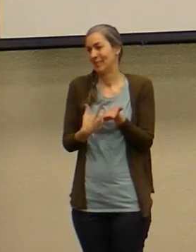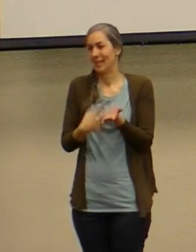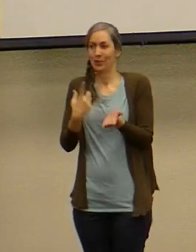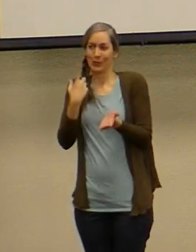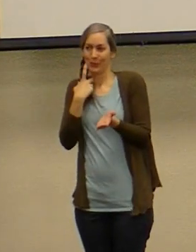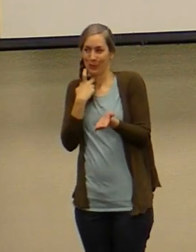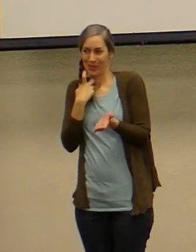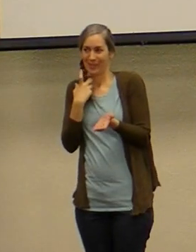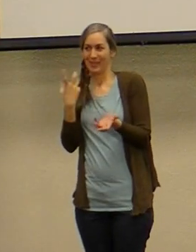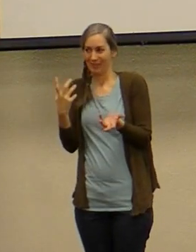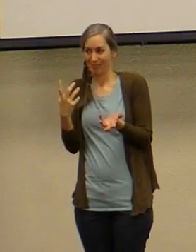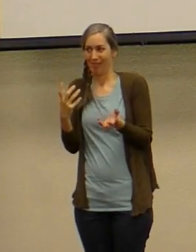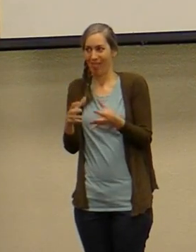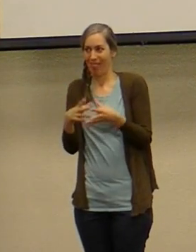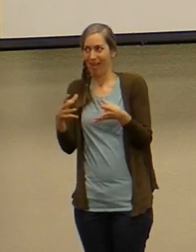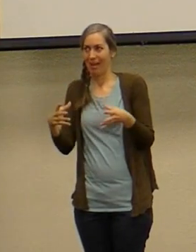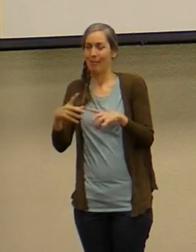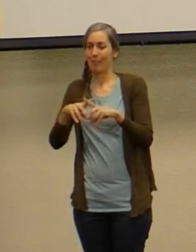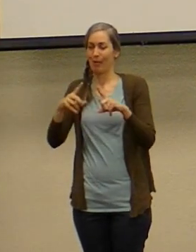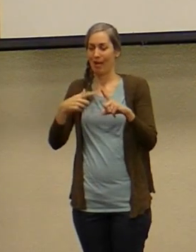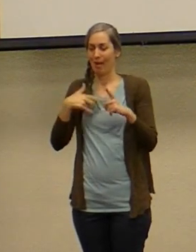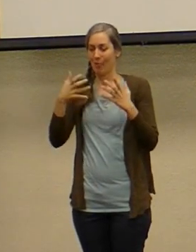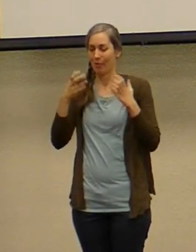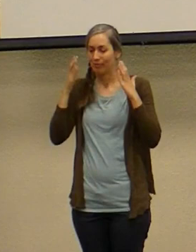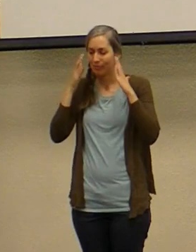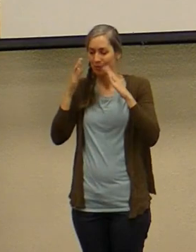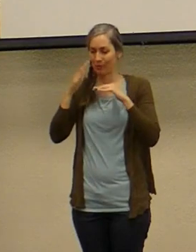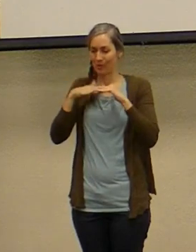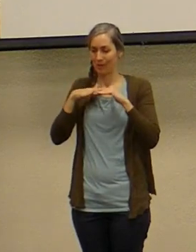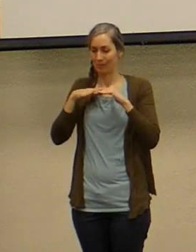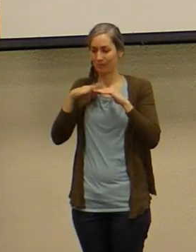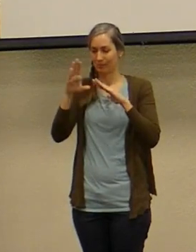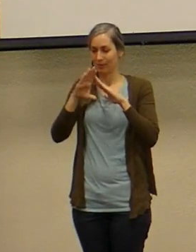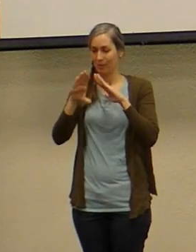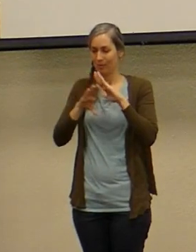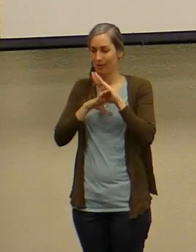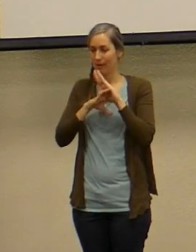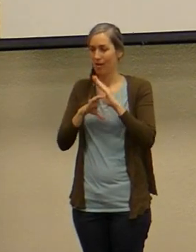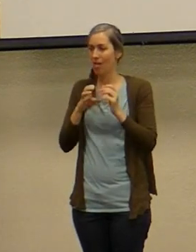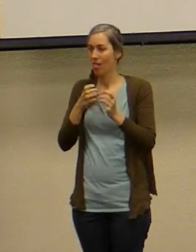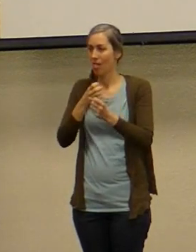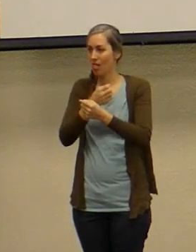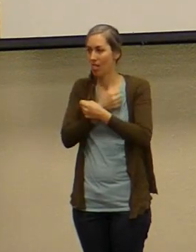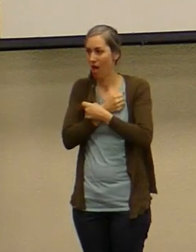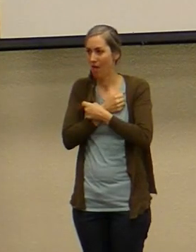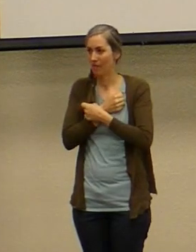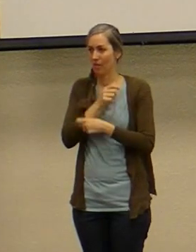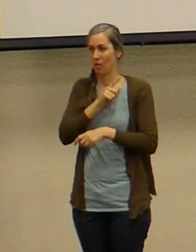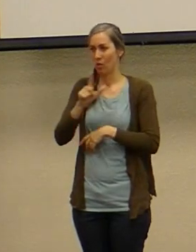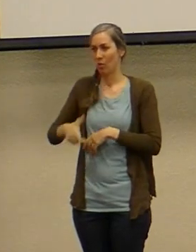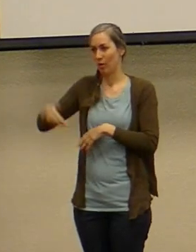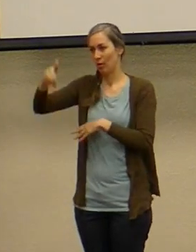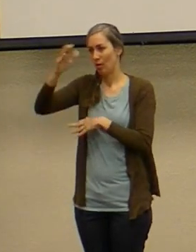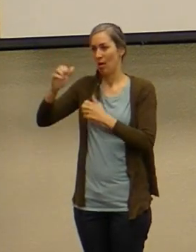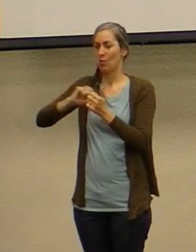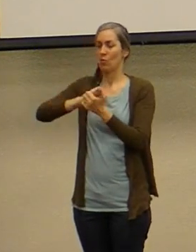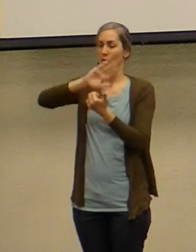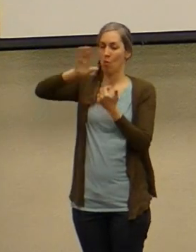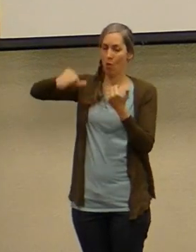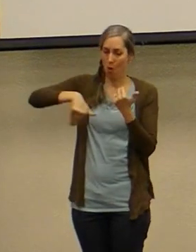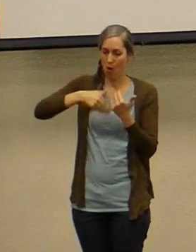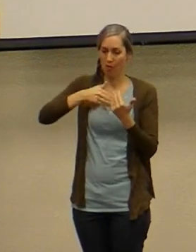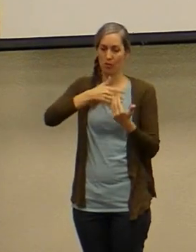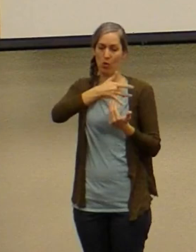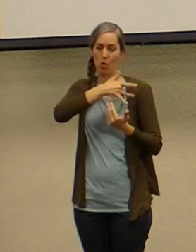but i really want to focus in on that command to love to love the lord your god with all of your heart